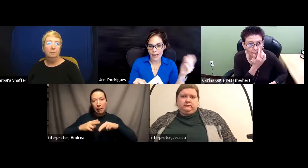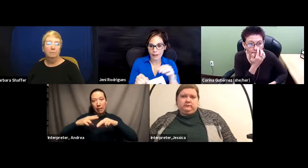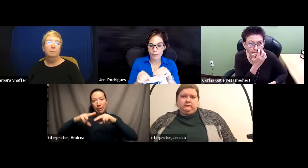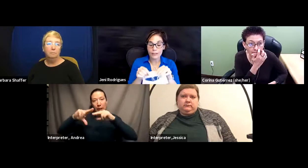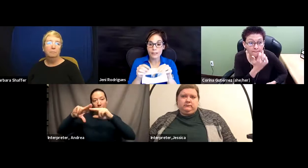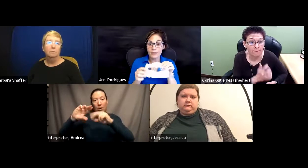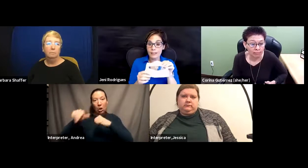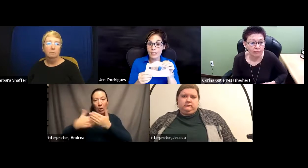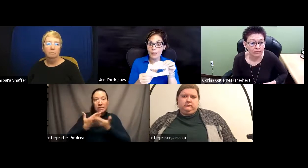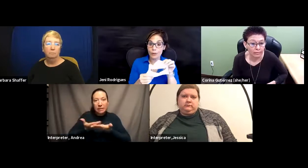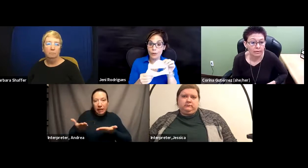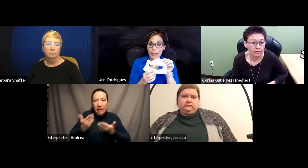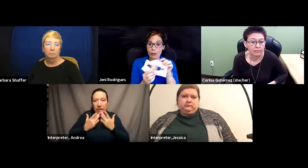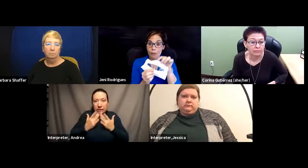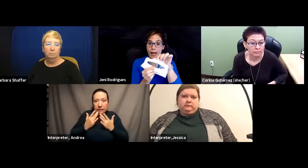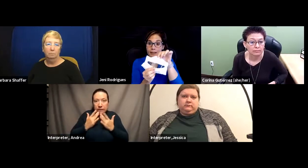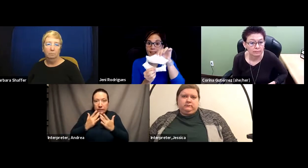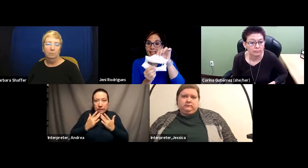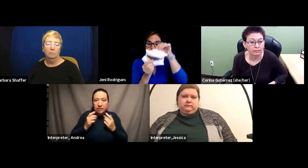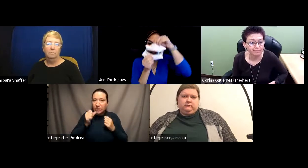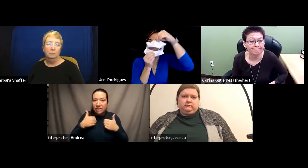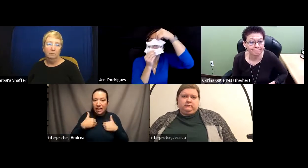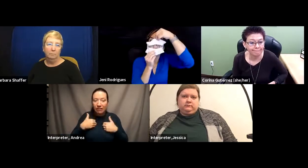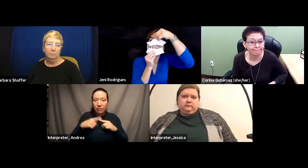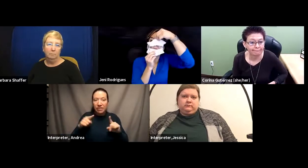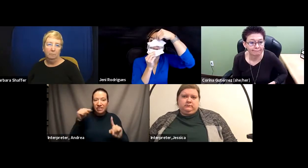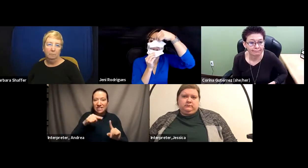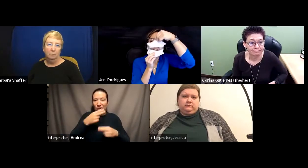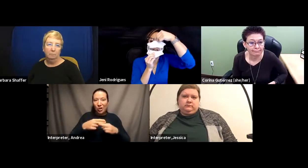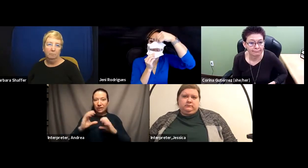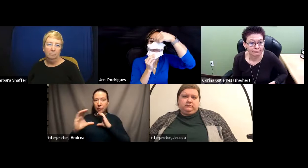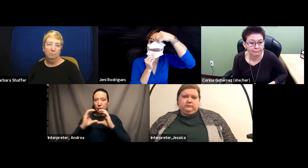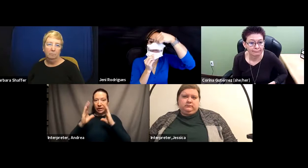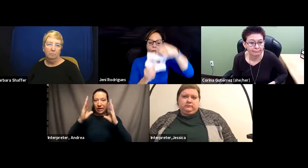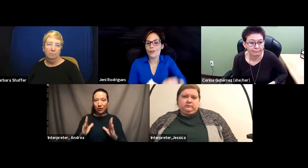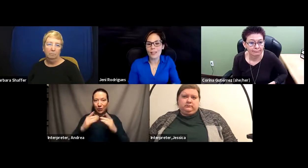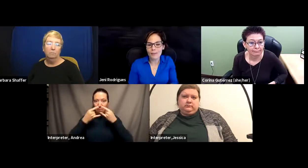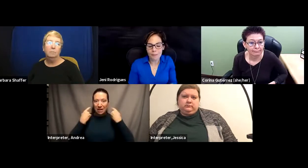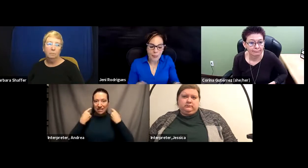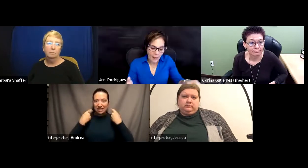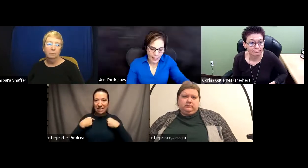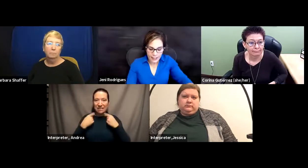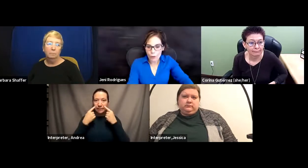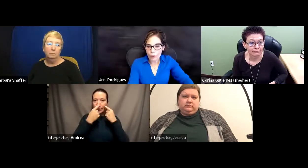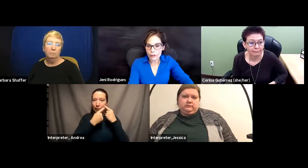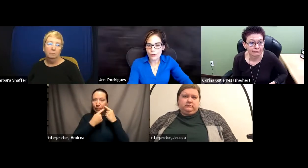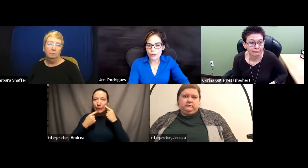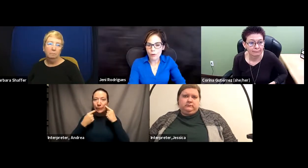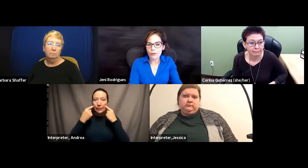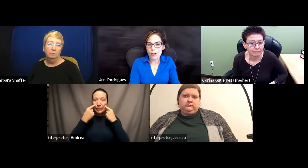had them. But this is the communicator mask. has a very teeny small hold for your lips. It's what was used most